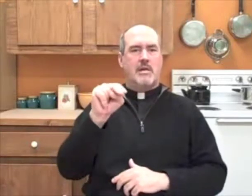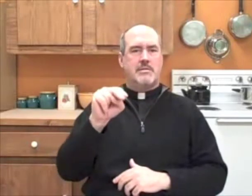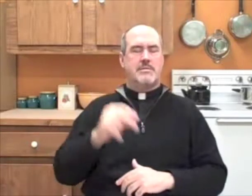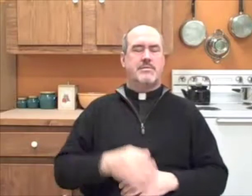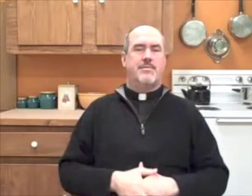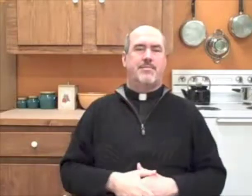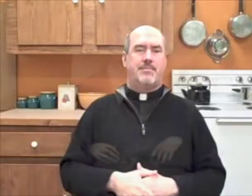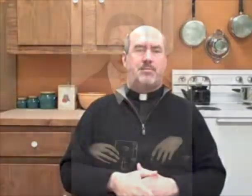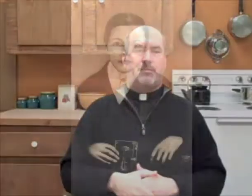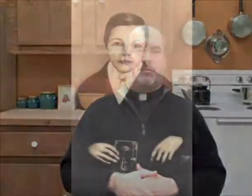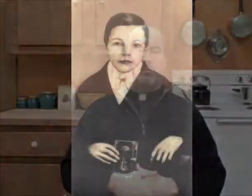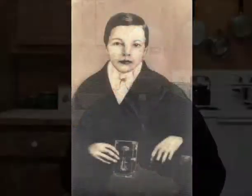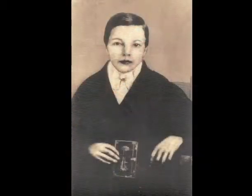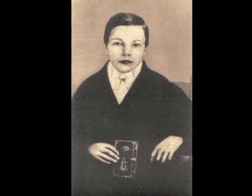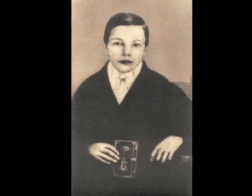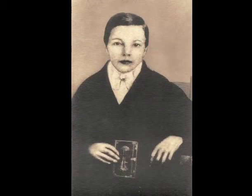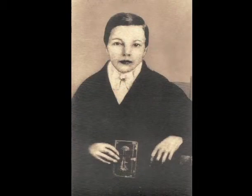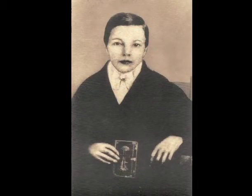André found himself an orphan.